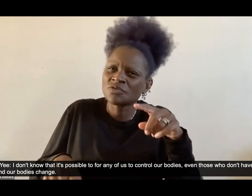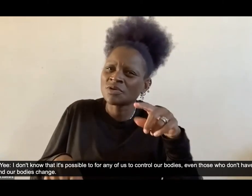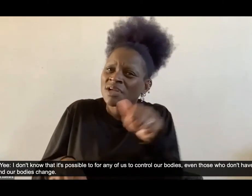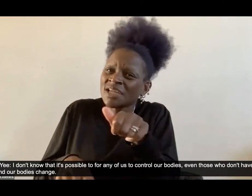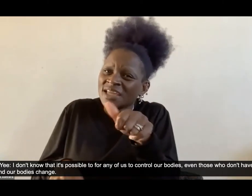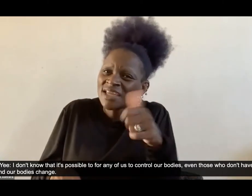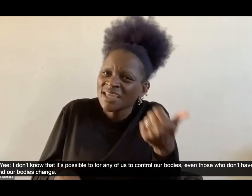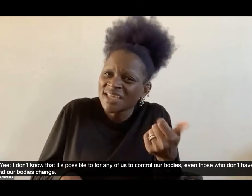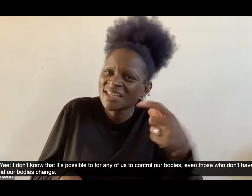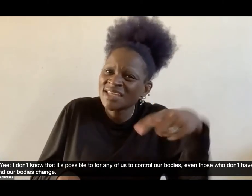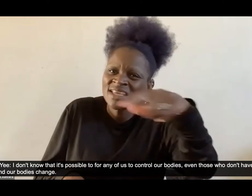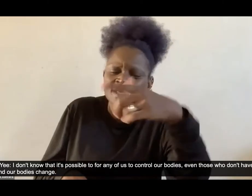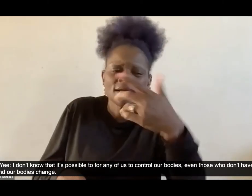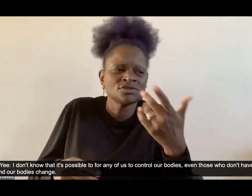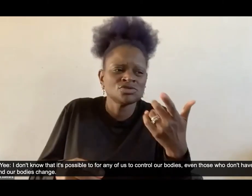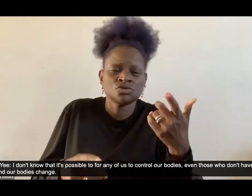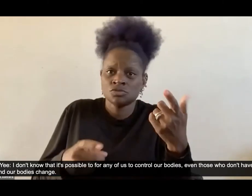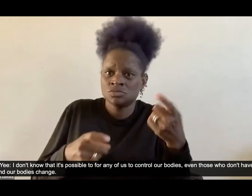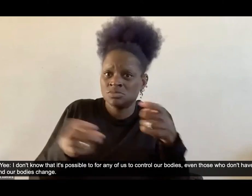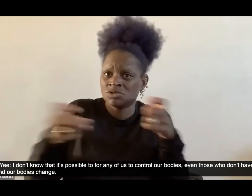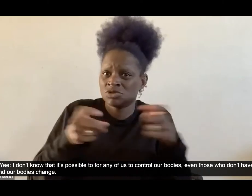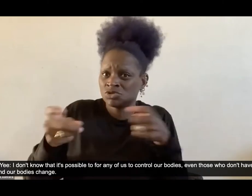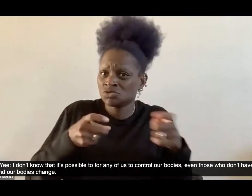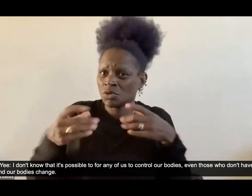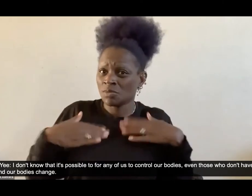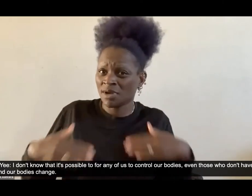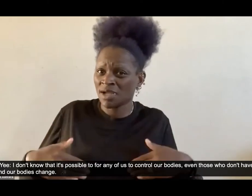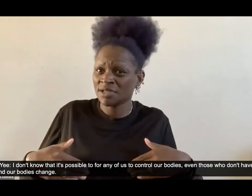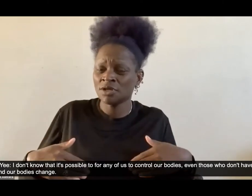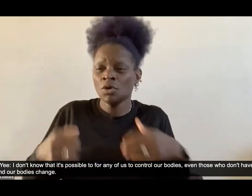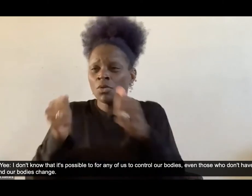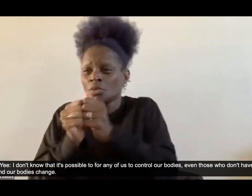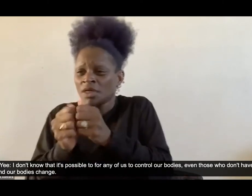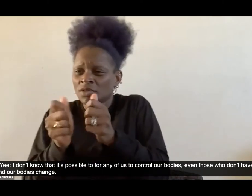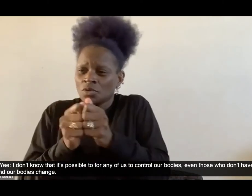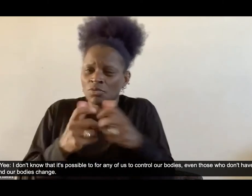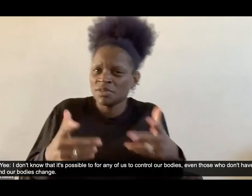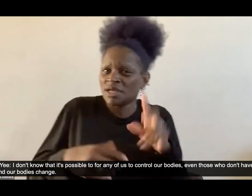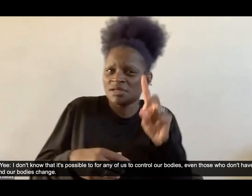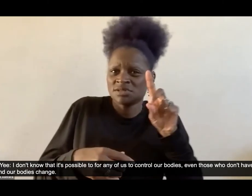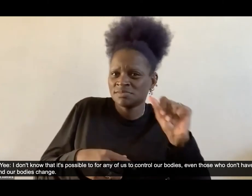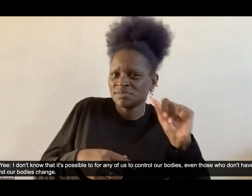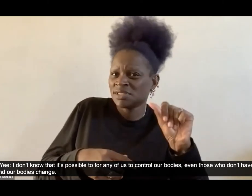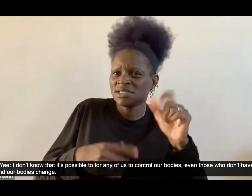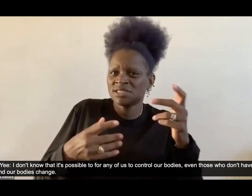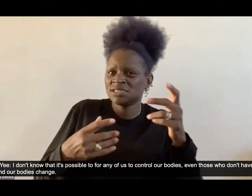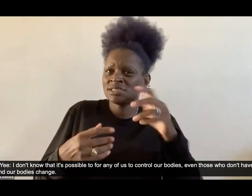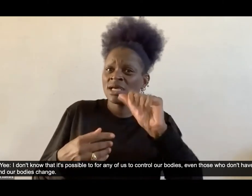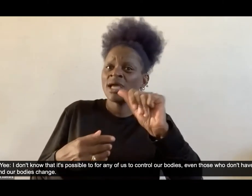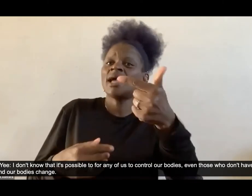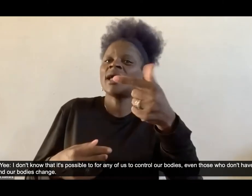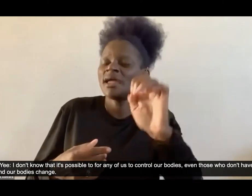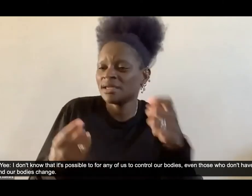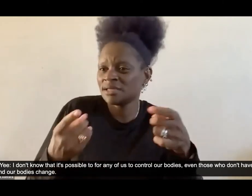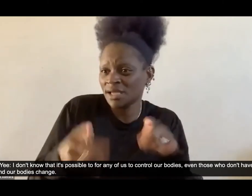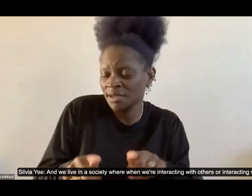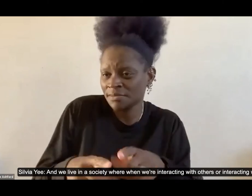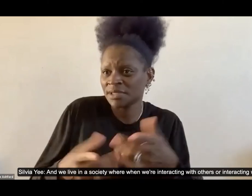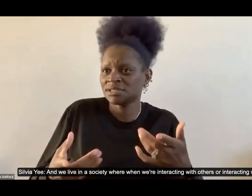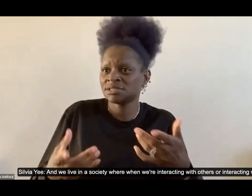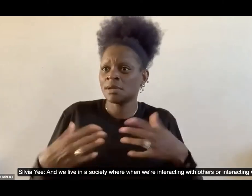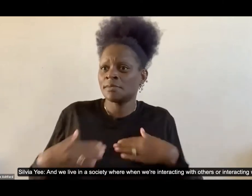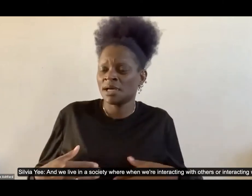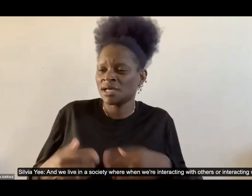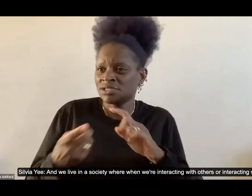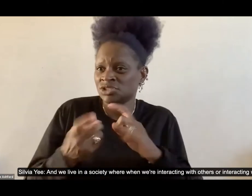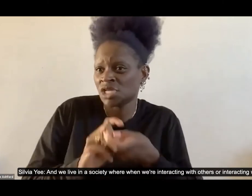our bodies even those who don't have disabilities we age and our bodies change um and we